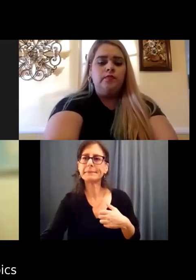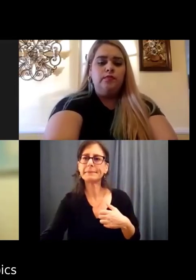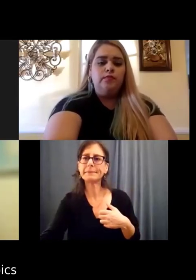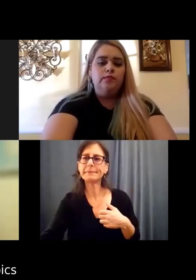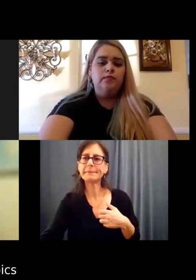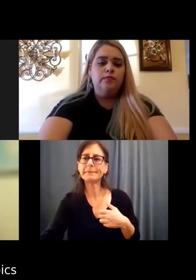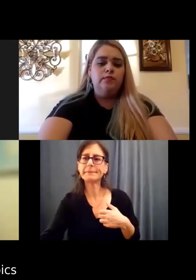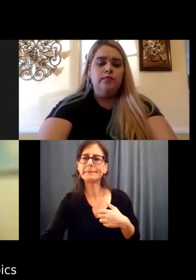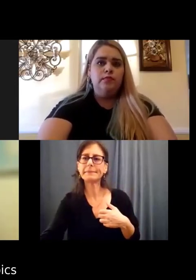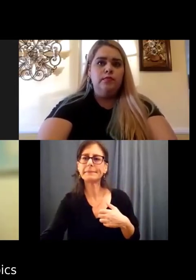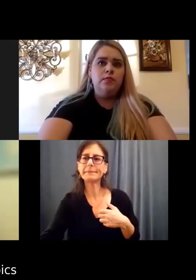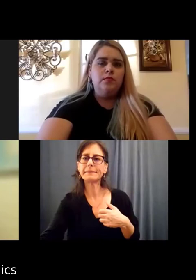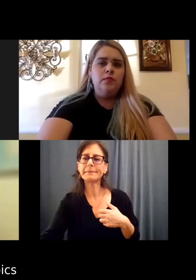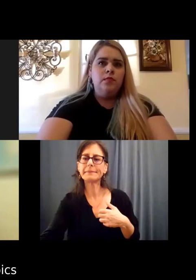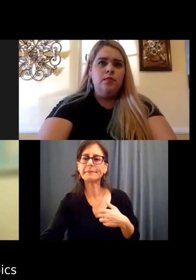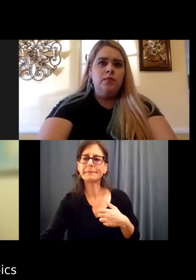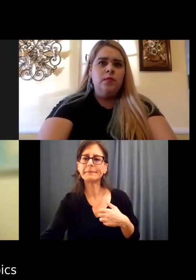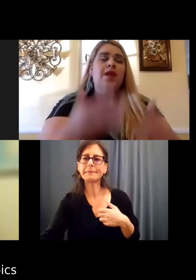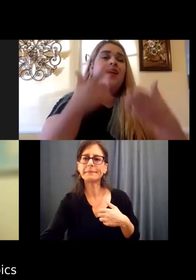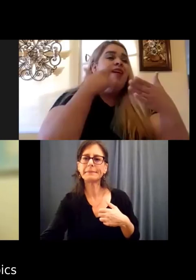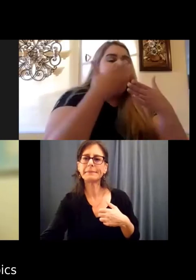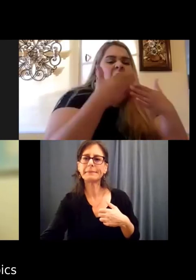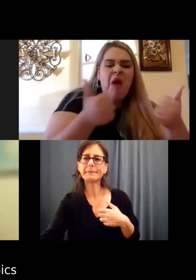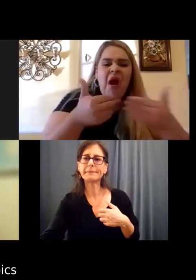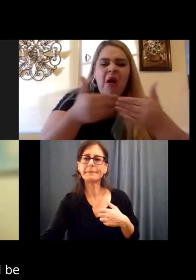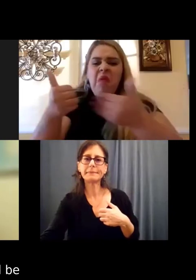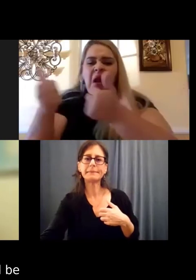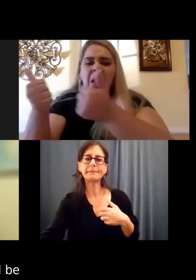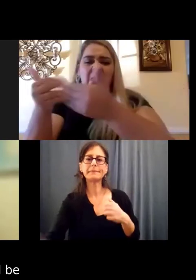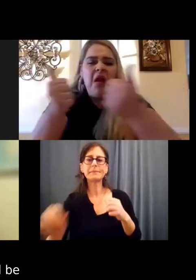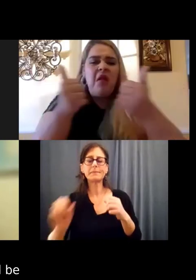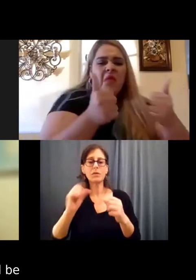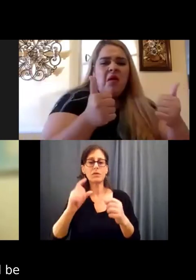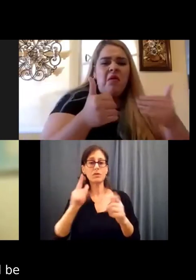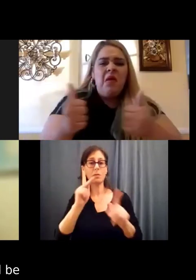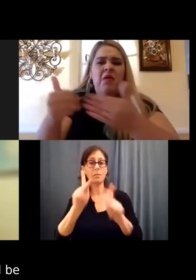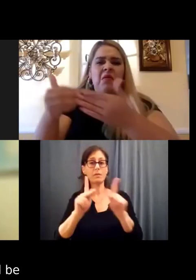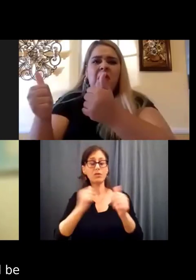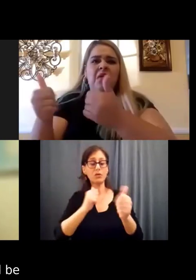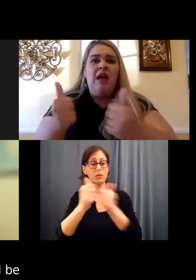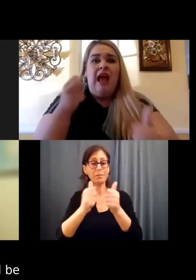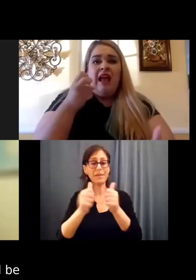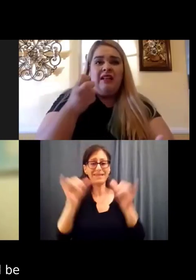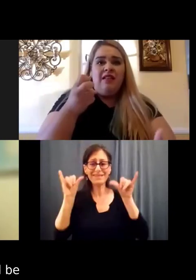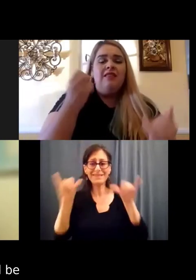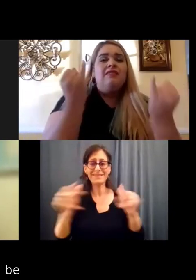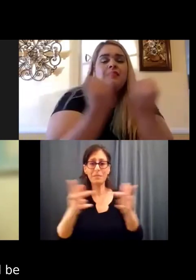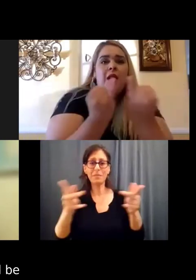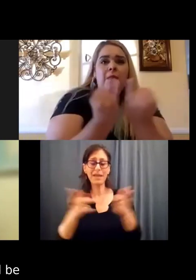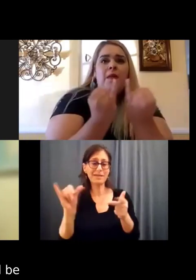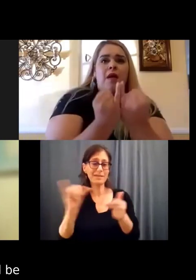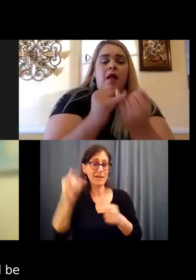the Paralympics compete in the same place as the Olympics. So we should be on the same,